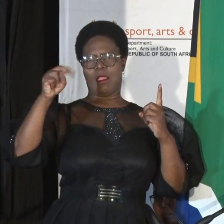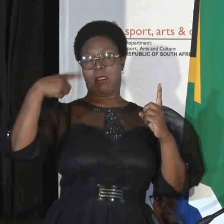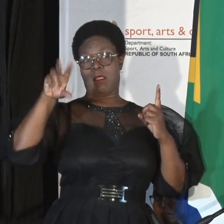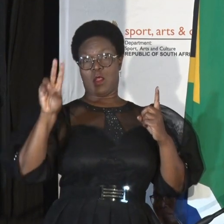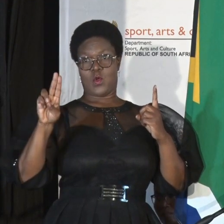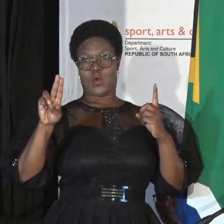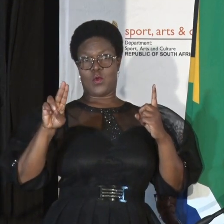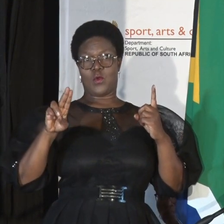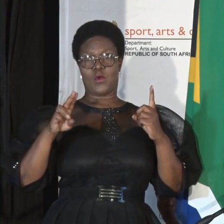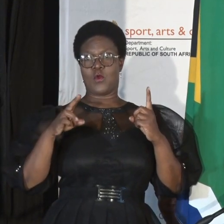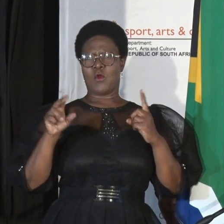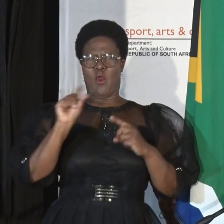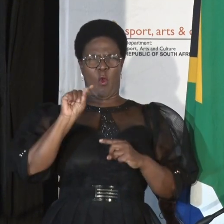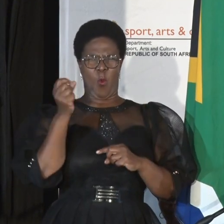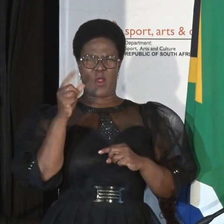only a few meters from here.